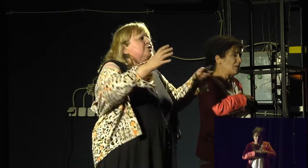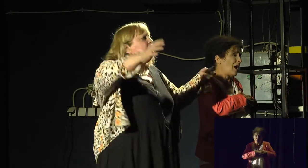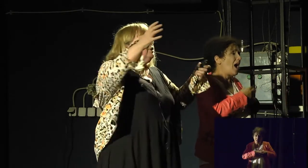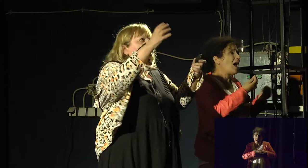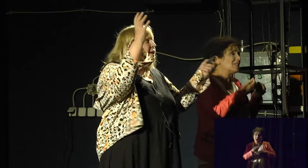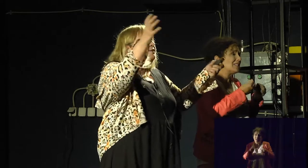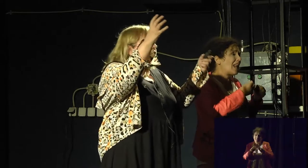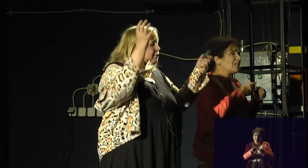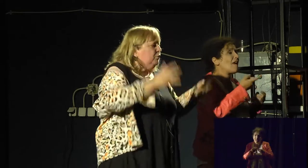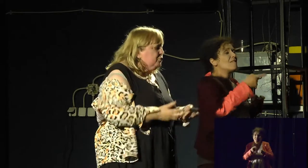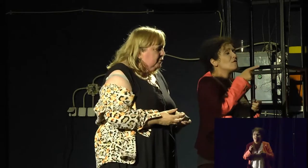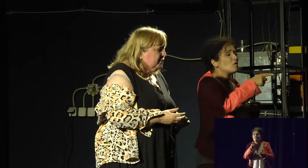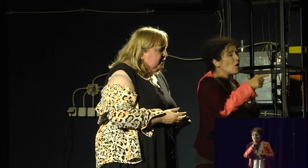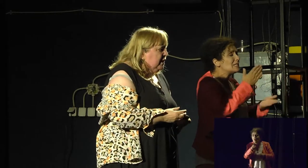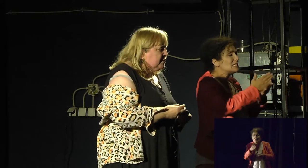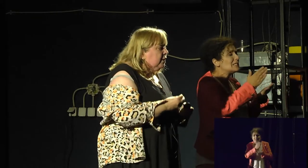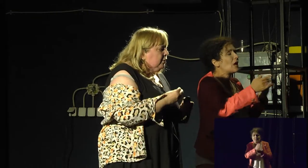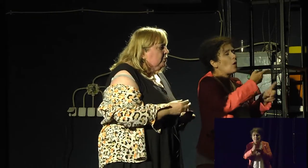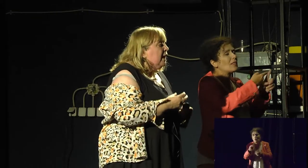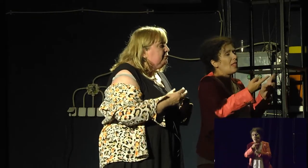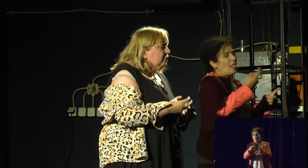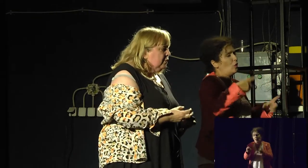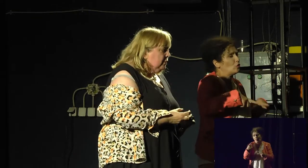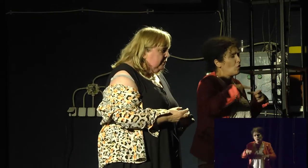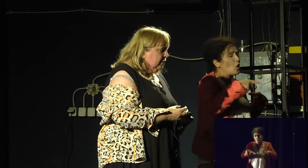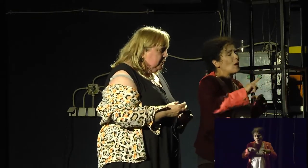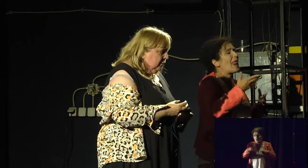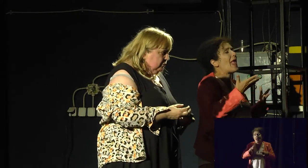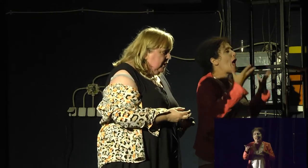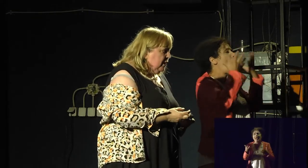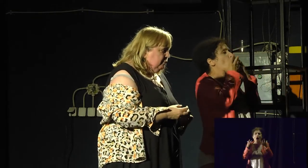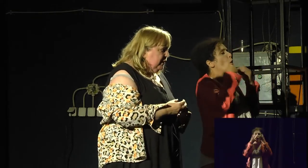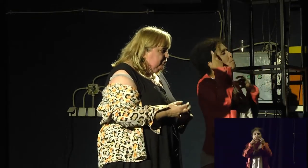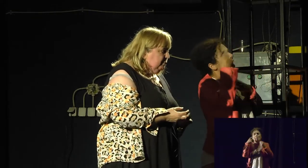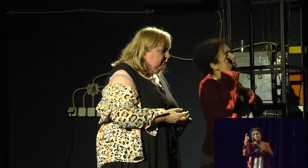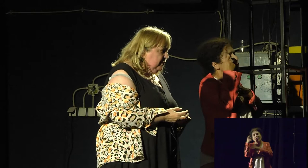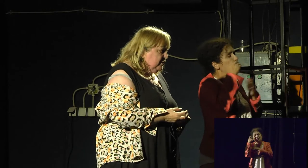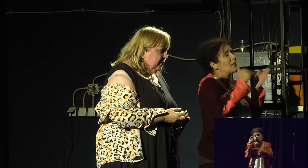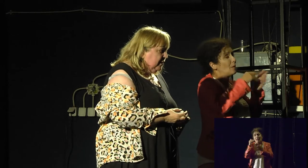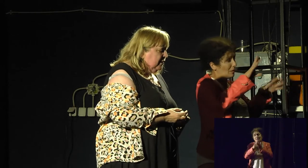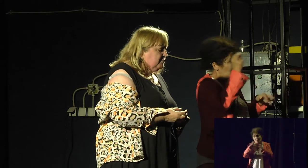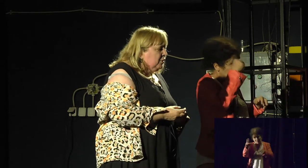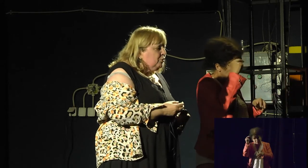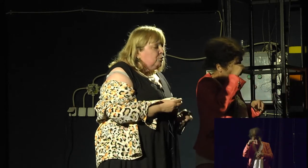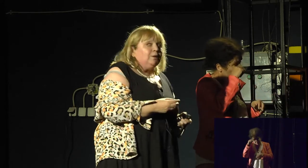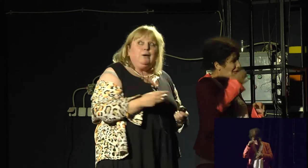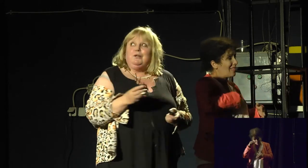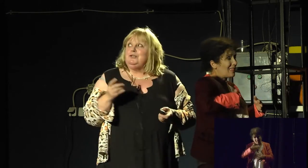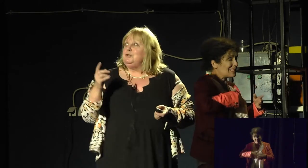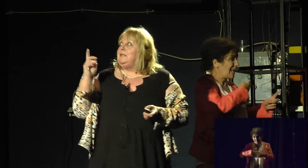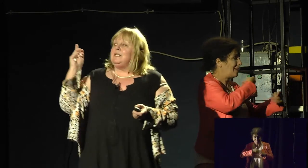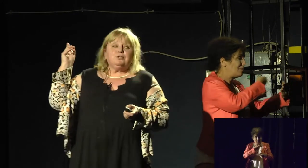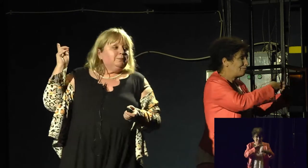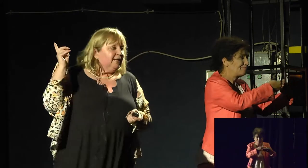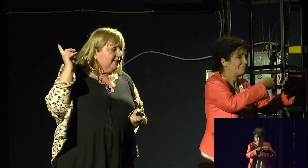It's not something romantic that falls from the skies. You have to learn to love and to be with each other. So